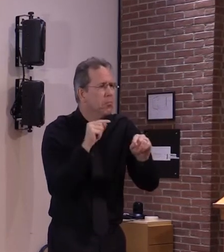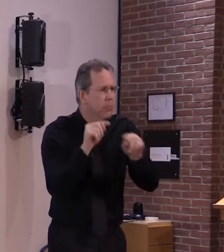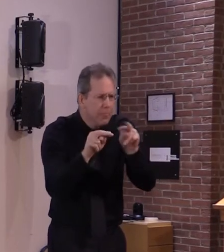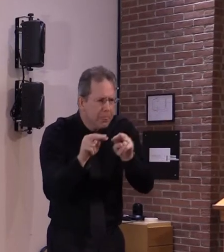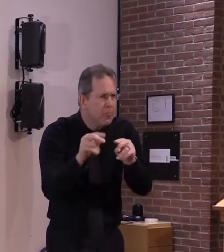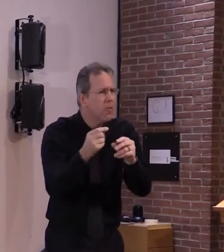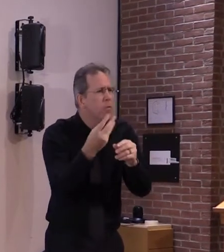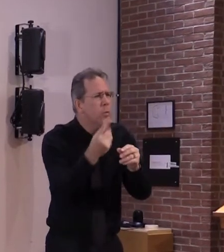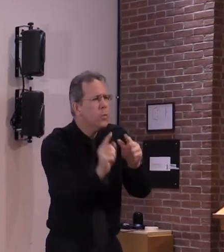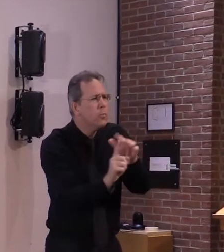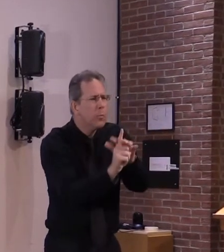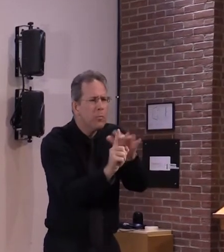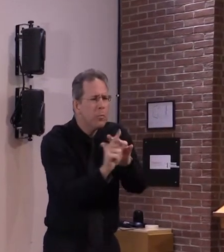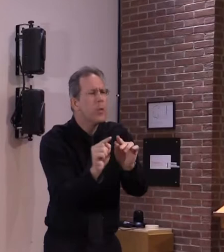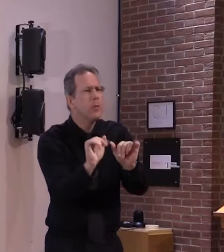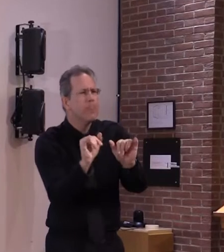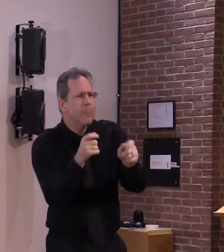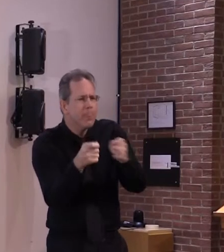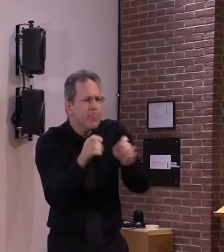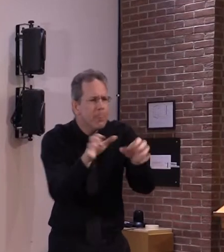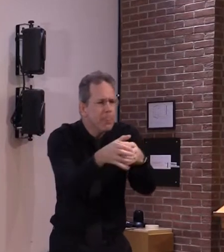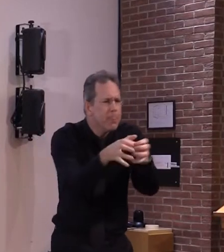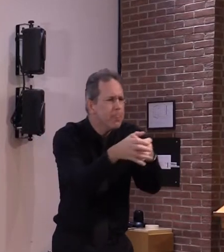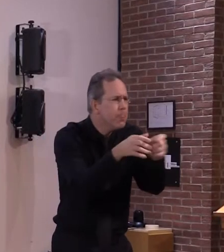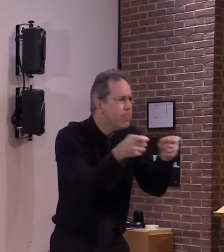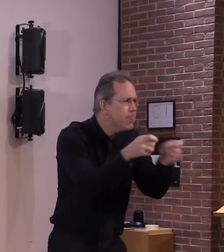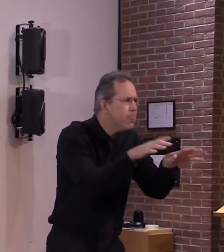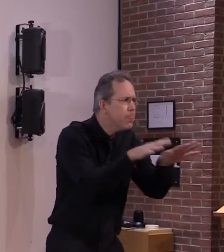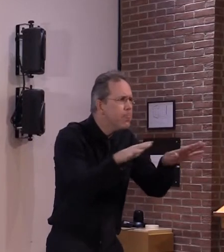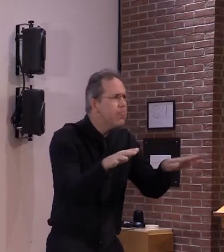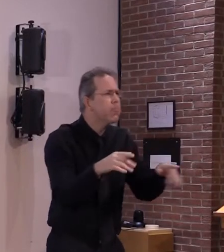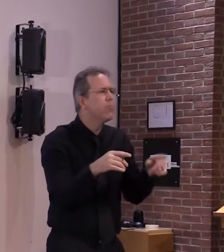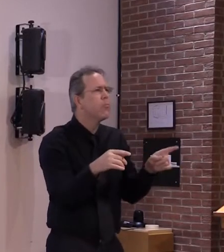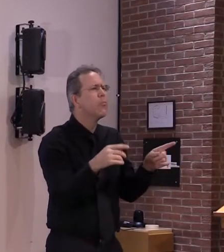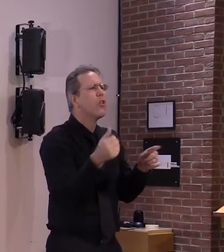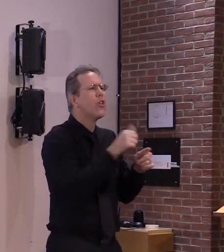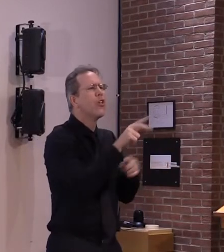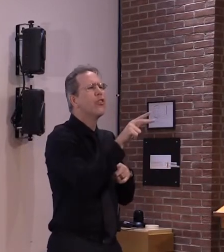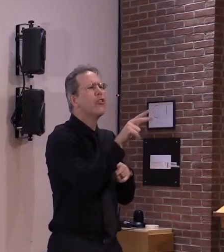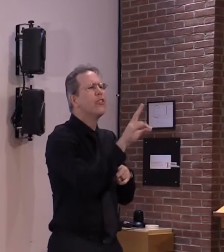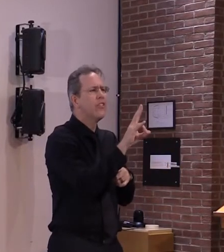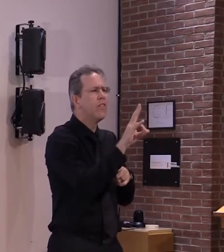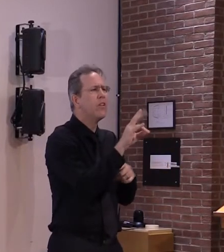outbreaks 25 non-healthcare 12 health care related